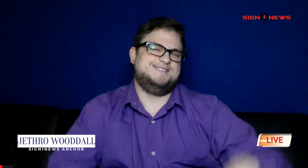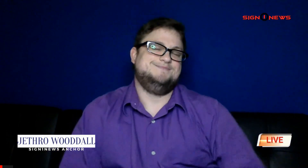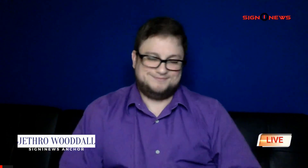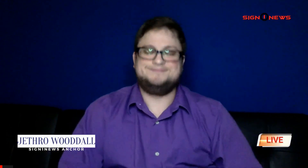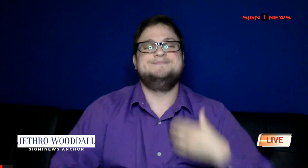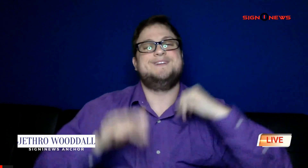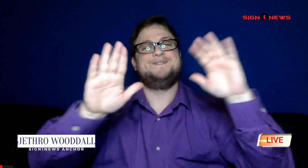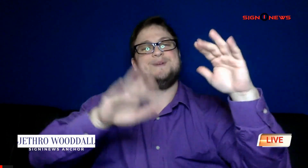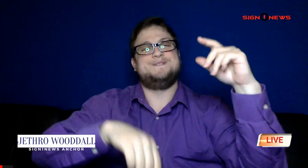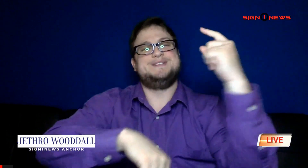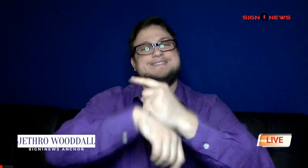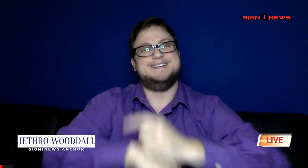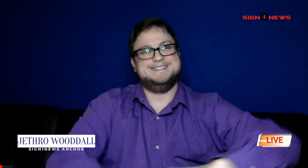Have a wonderful day everybody